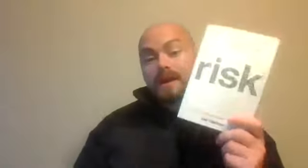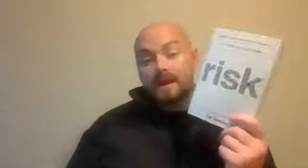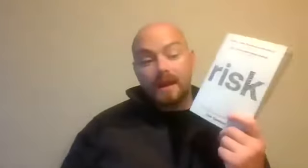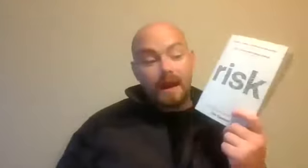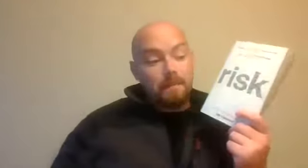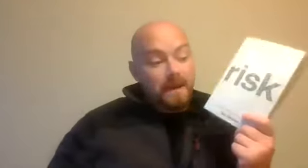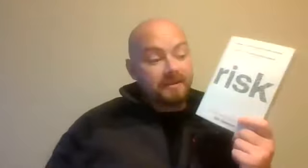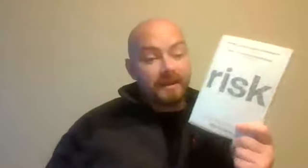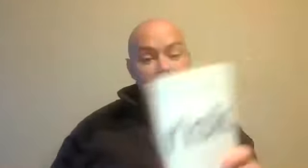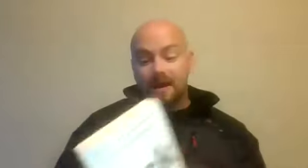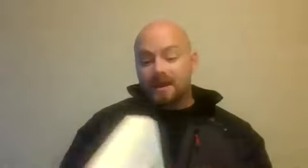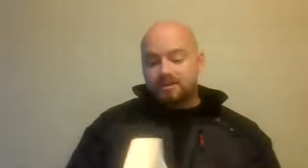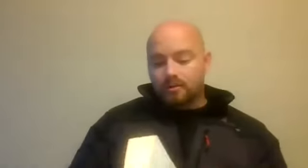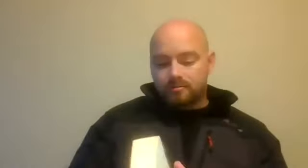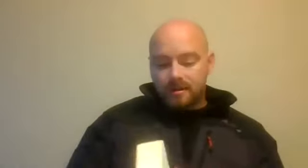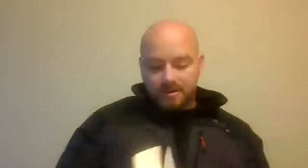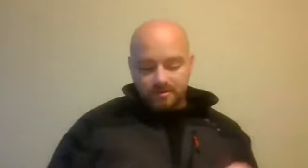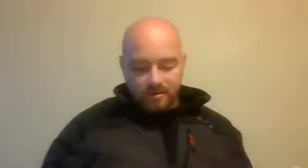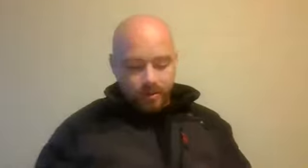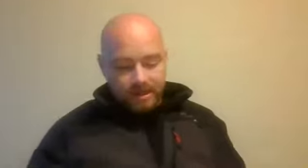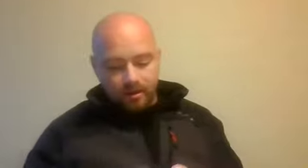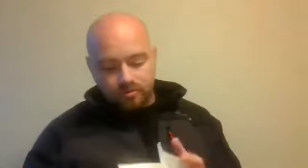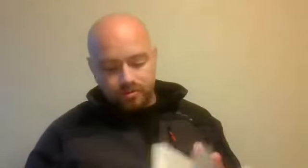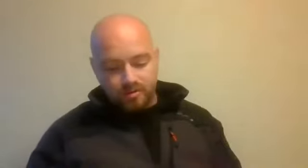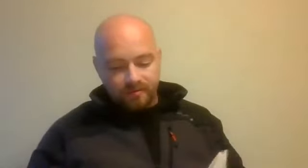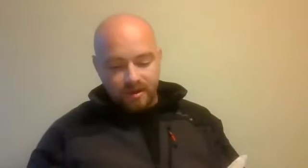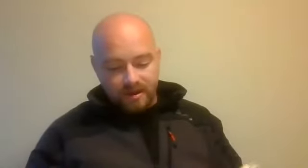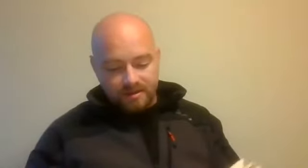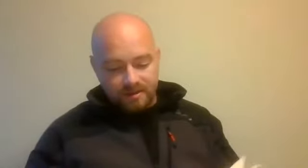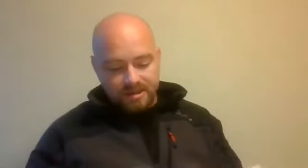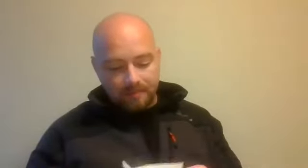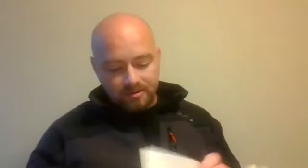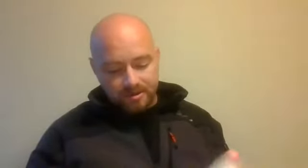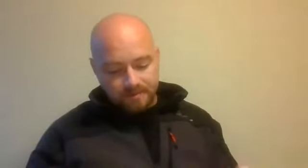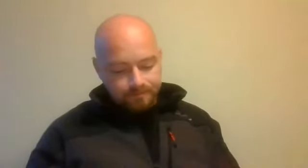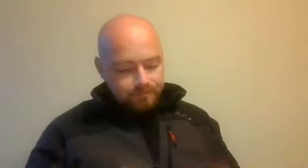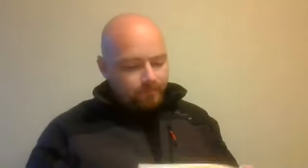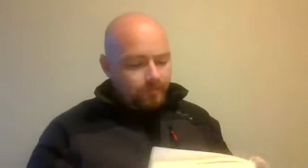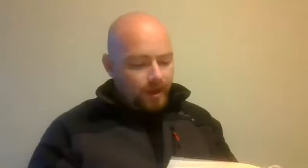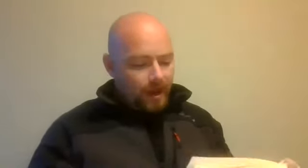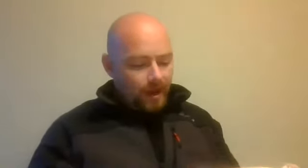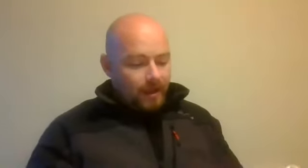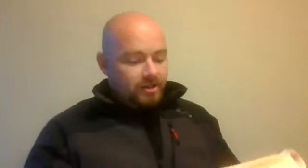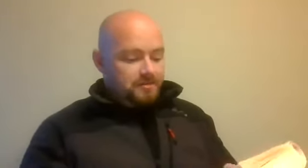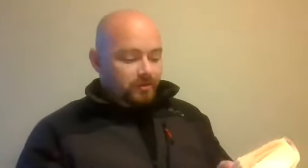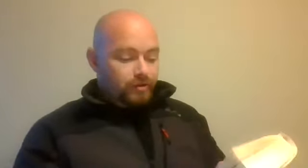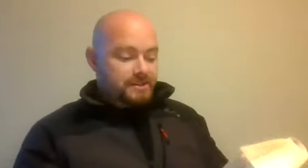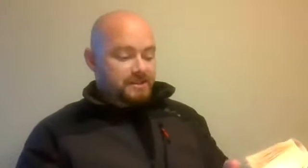we make based on that. So let me just quickly go through some of the chapters. It talks about the risk